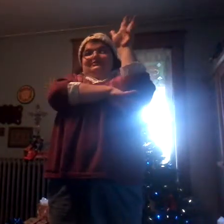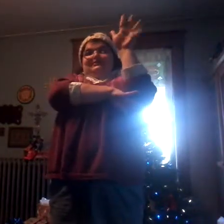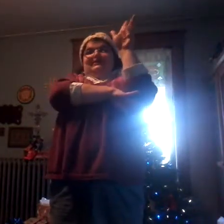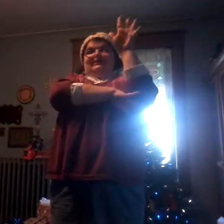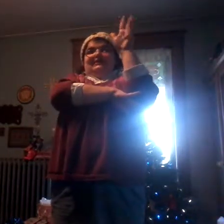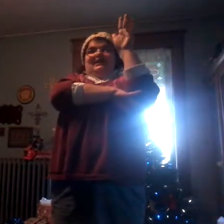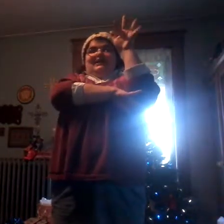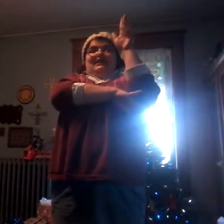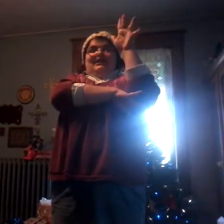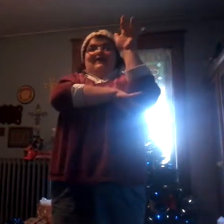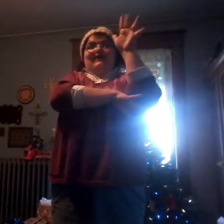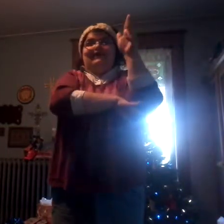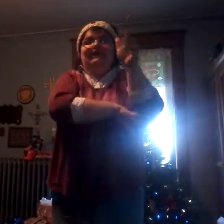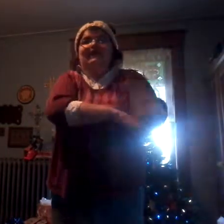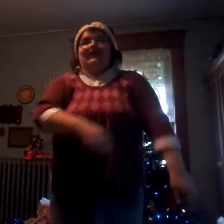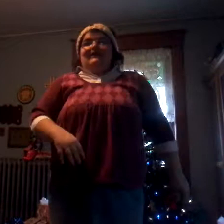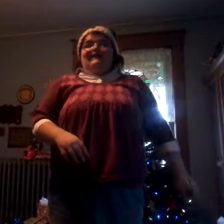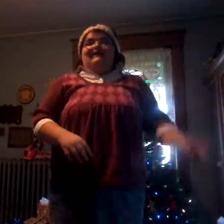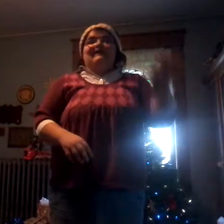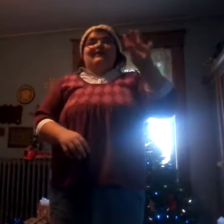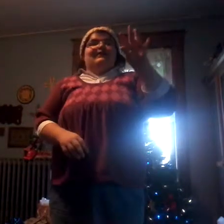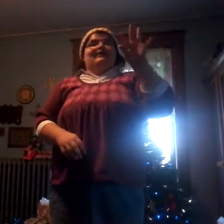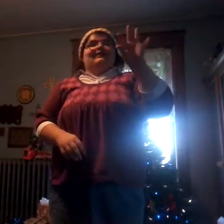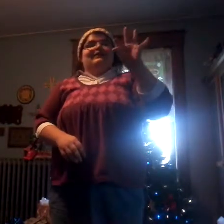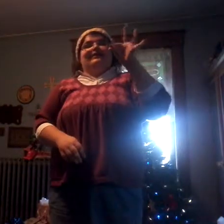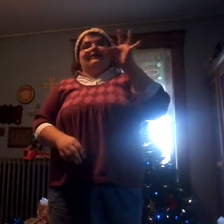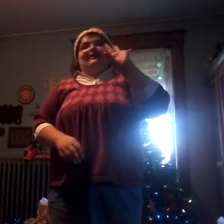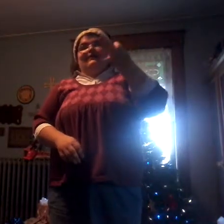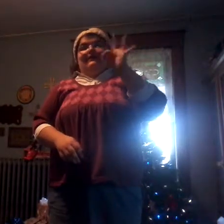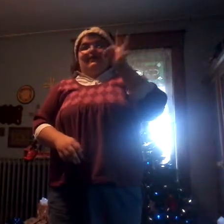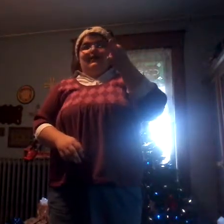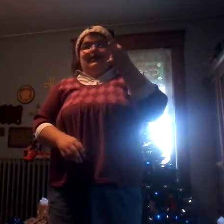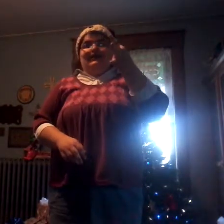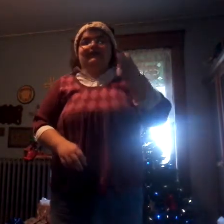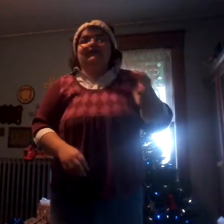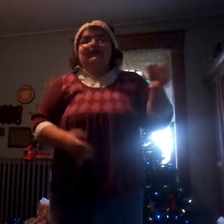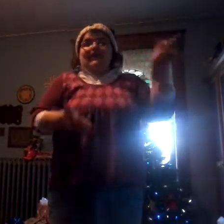On the tenth day of Christmas, my true love gave to me, six